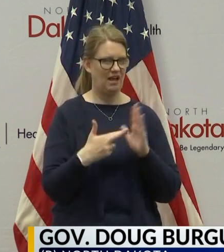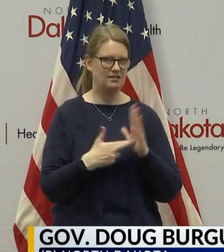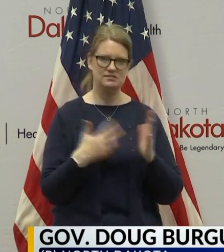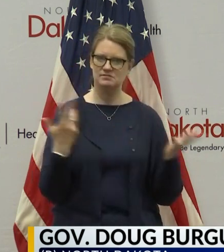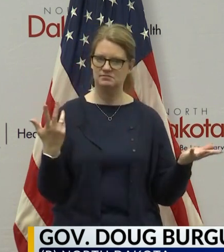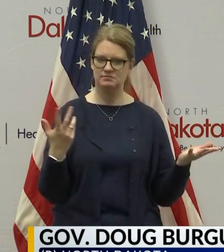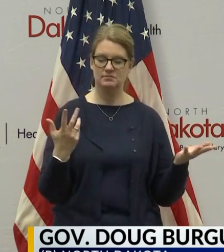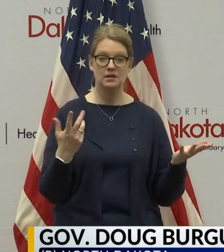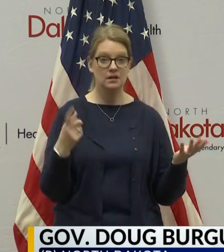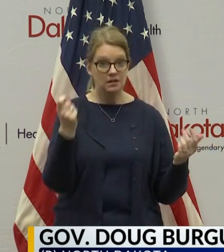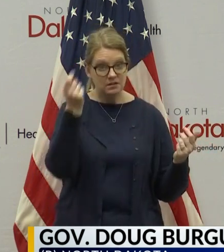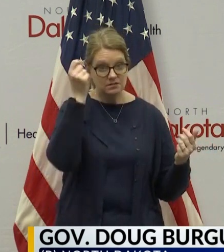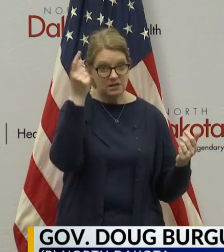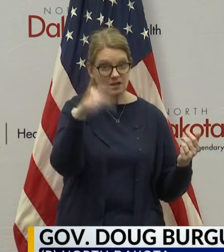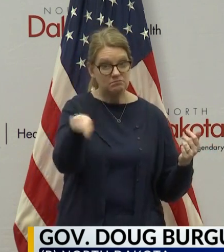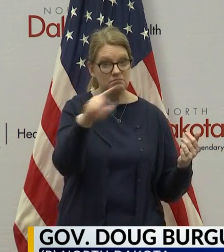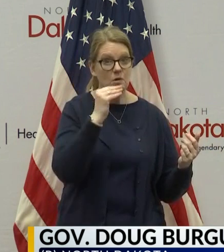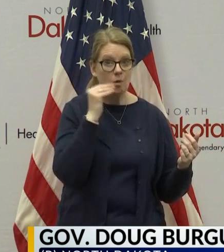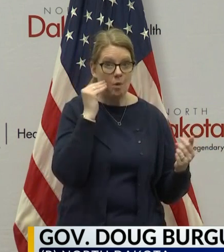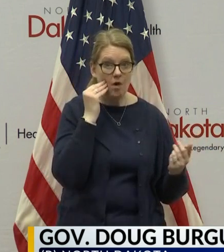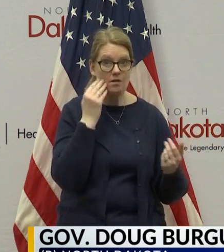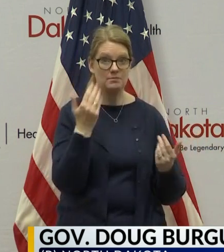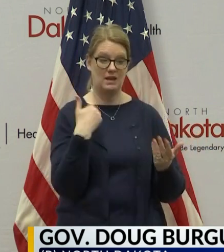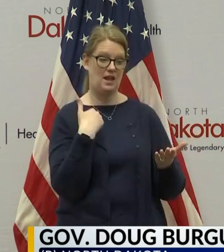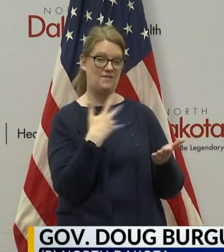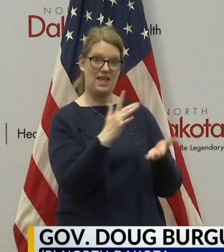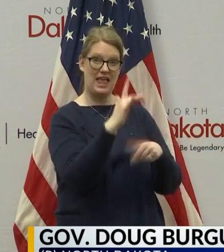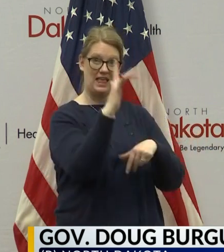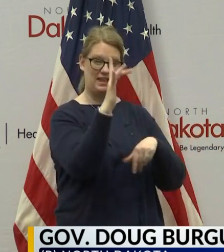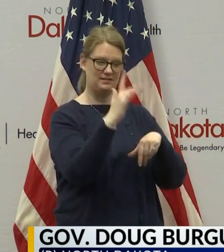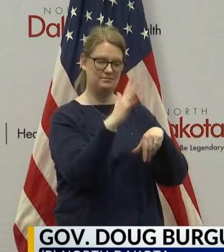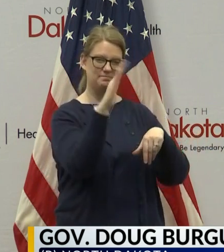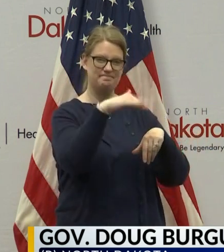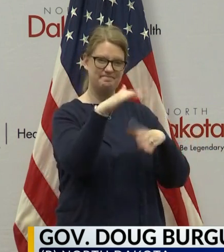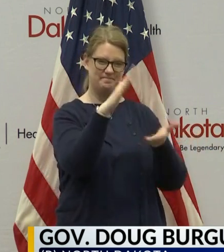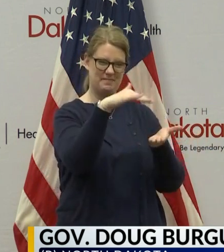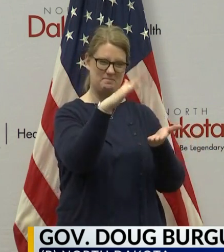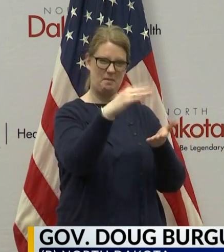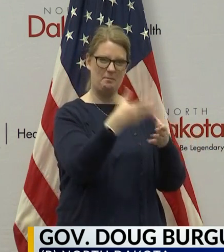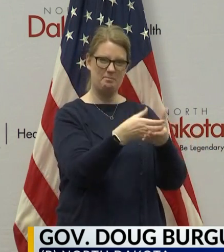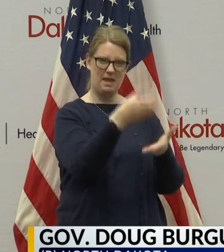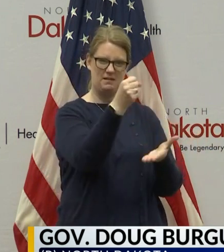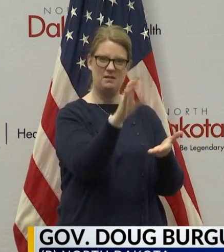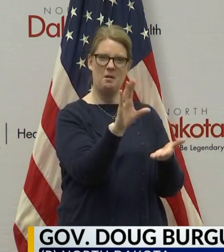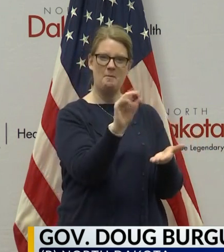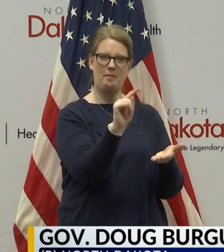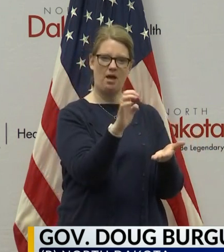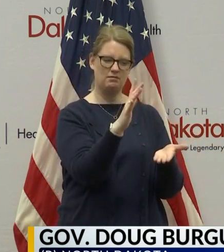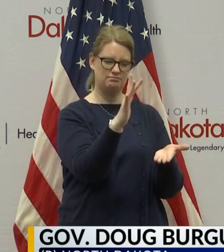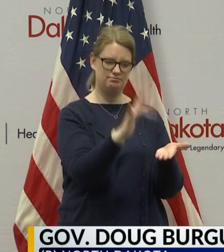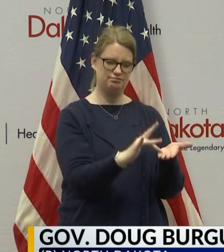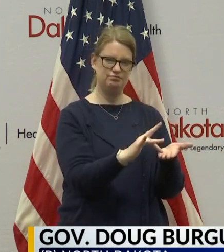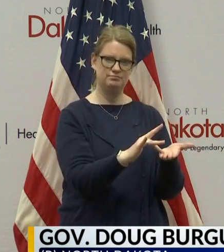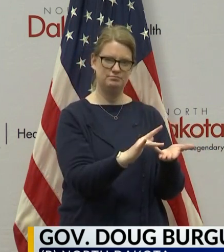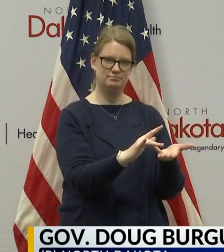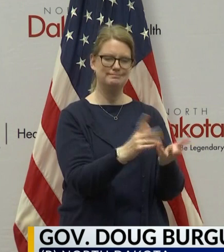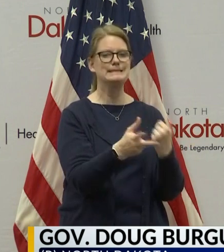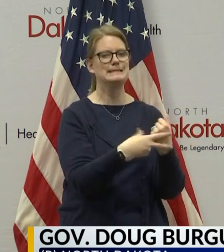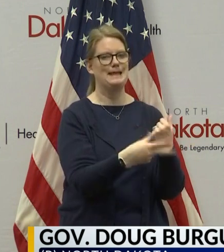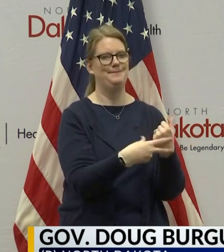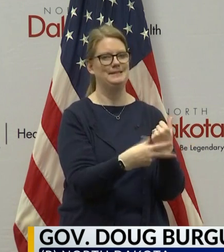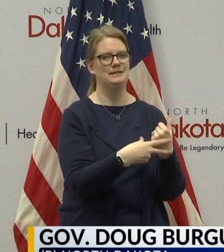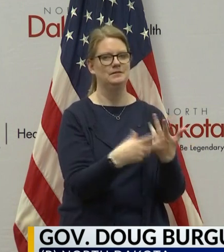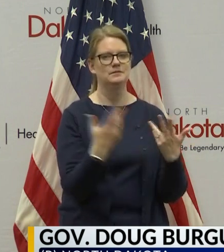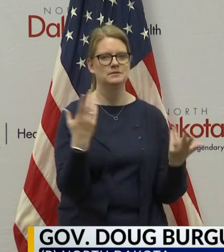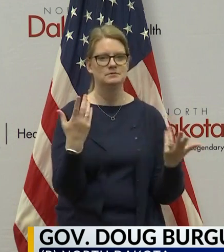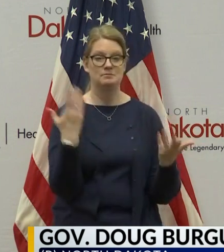last – if you have an empty bottle, a pump bottle from hand sanitizer, hang on to it so that – because we'll have hand – we'll have a lot of could have a